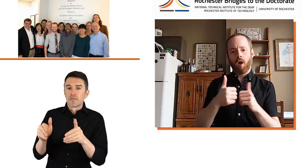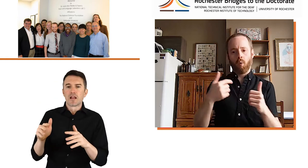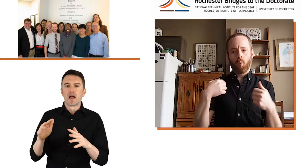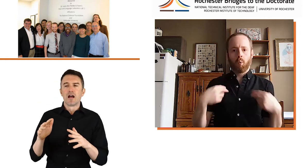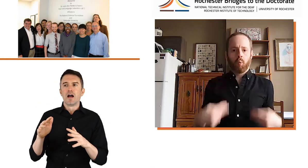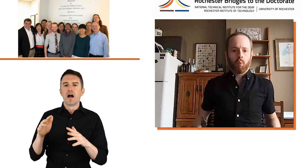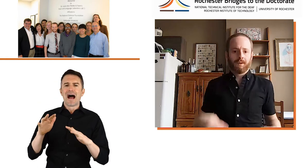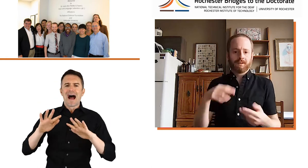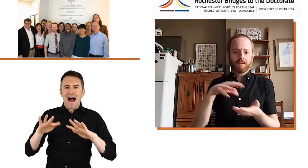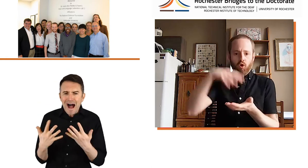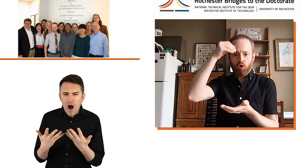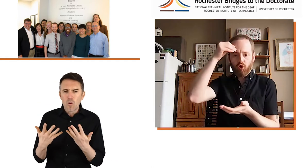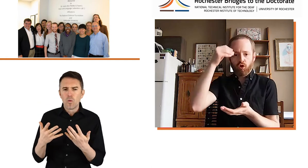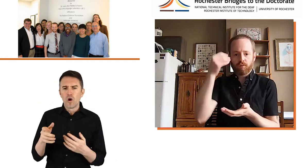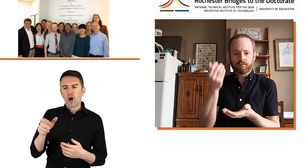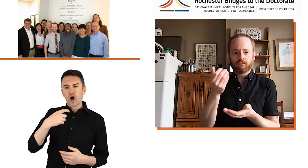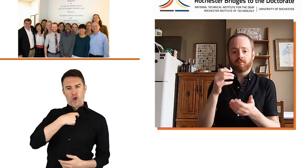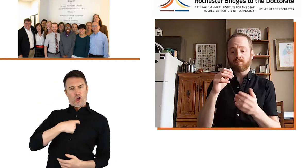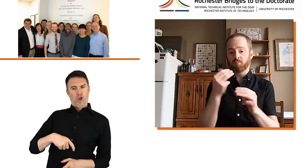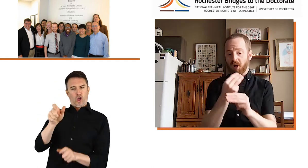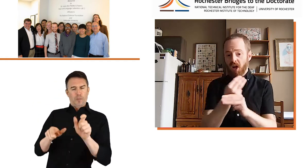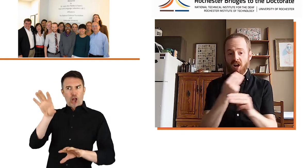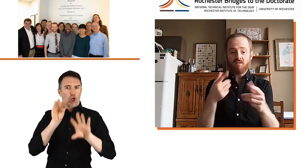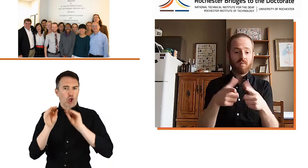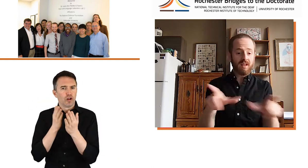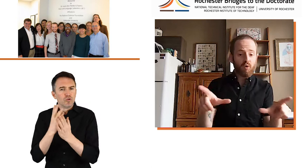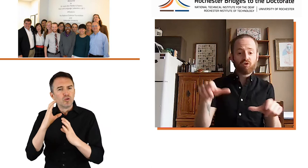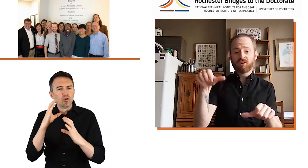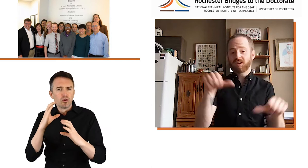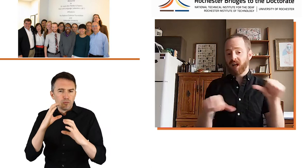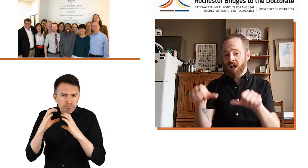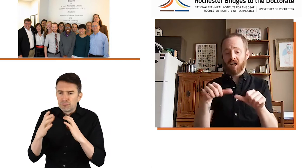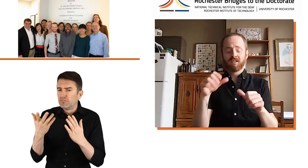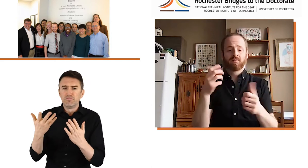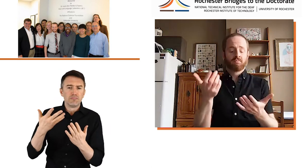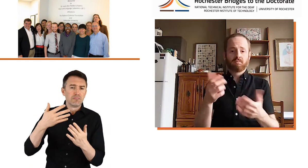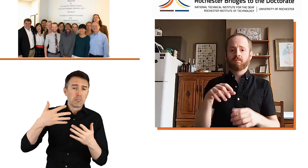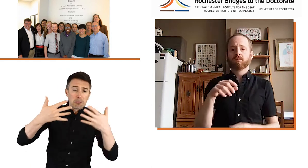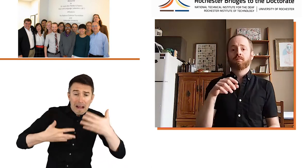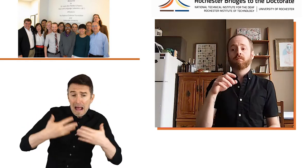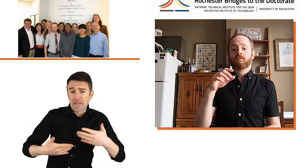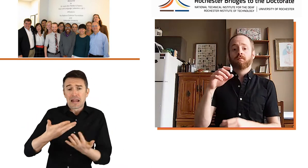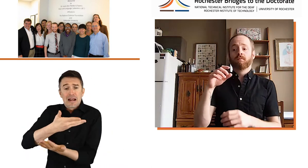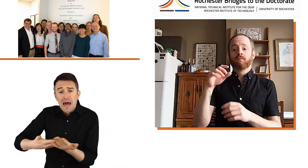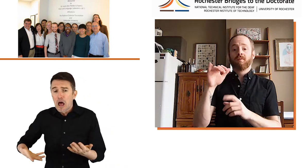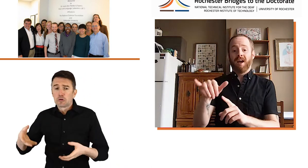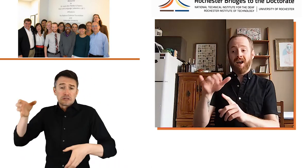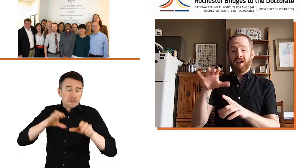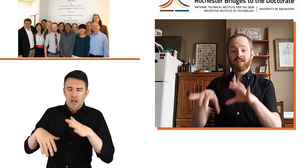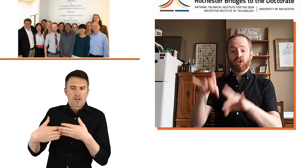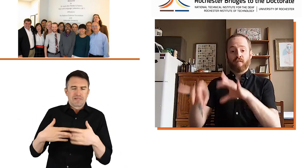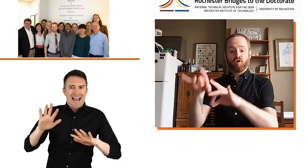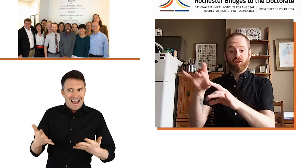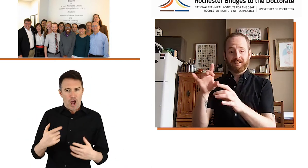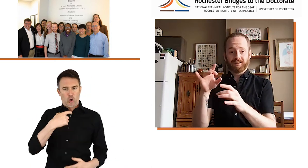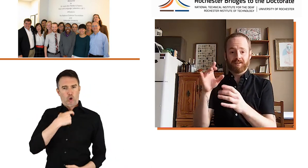to studying how humans learn. So learning anything, math, language, science, anything, just